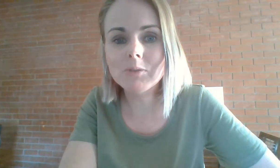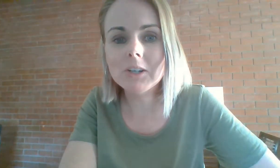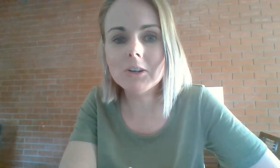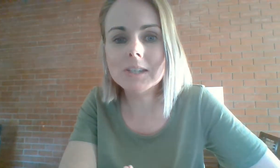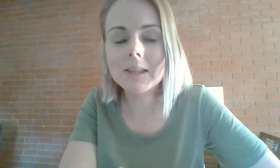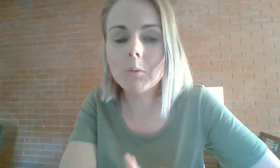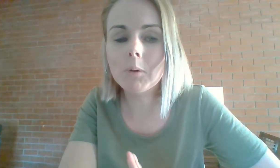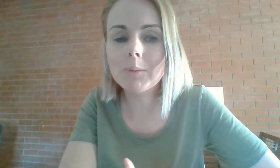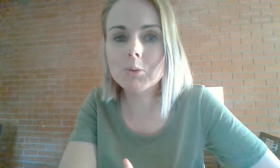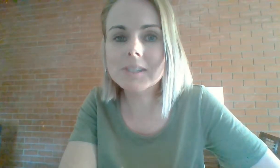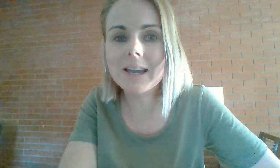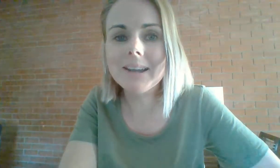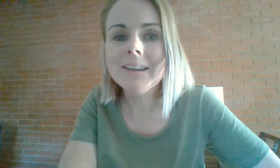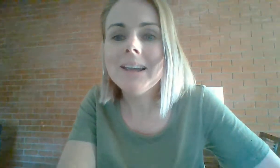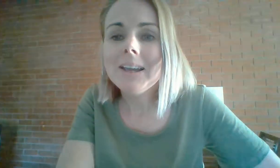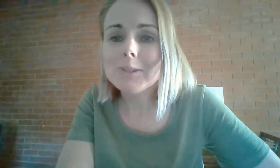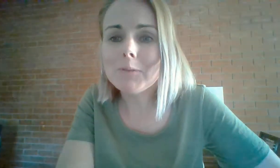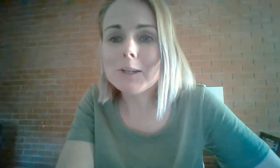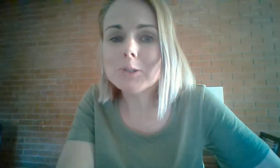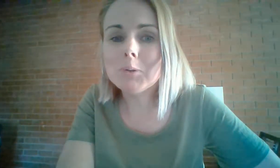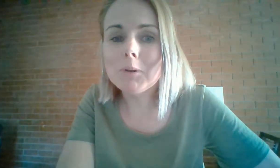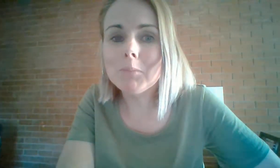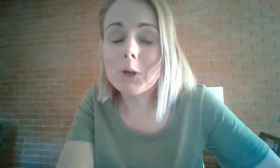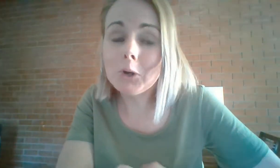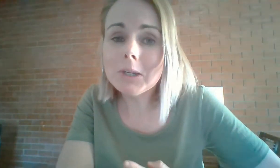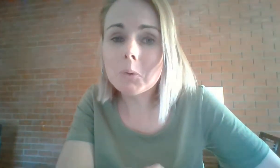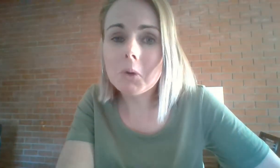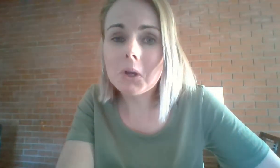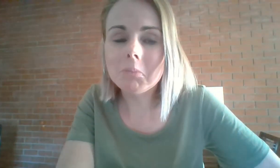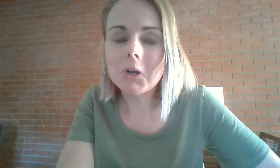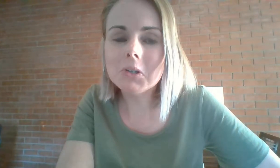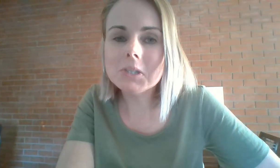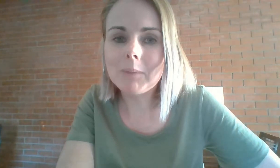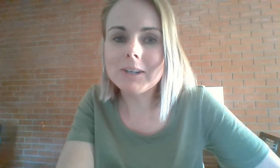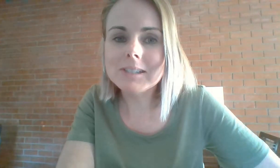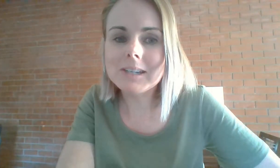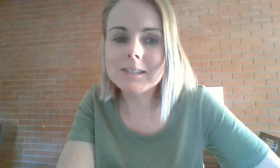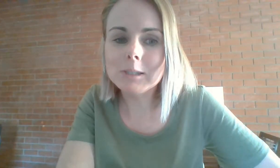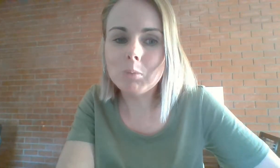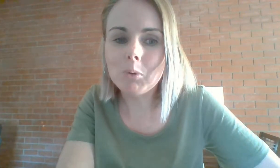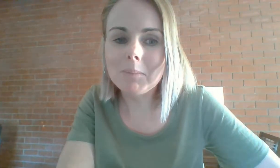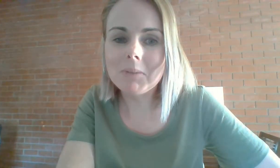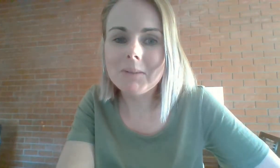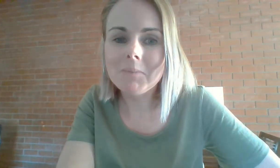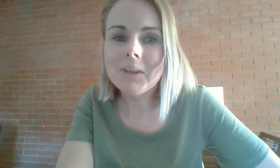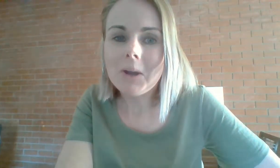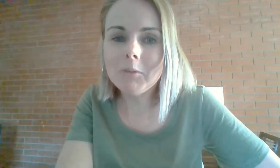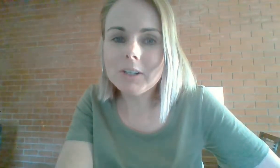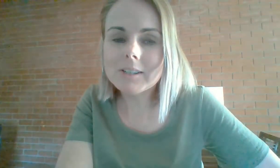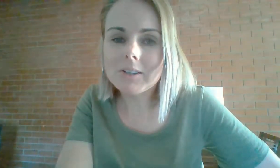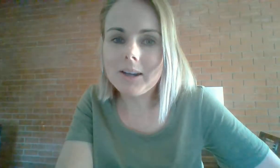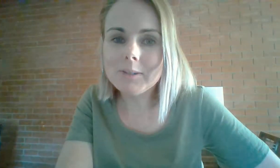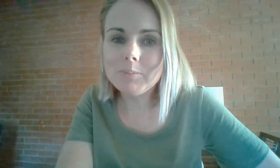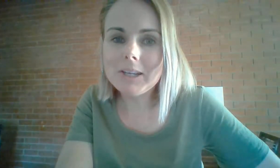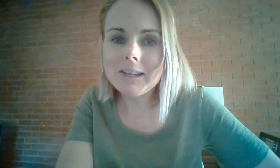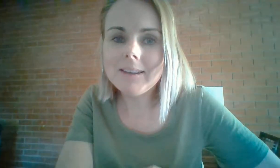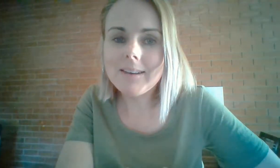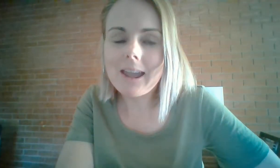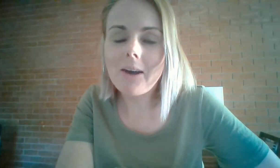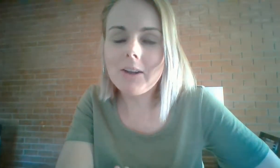videos out there, what people would say. So I've had to do a bit of my own, you know, work on my own tapping to get to this point. But I'm really excited to be here now in